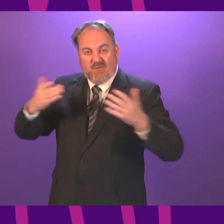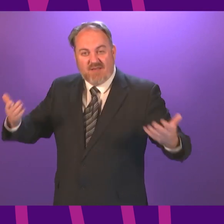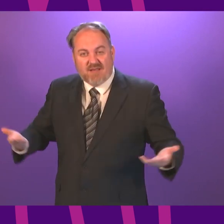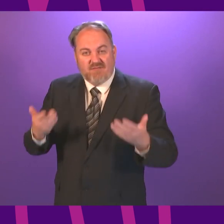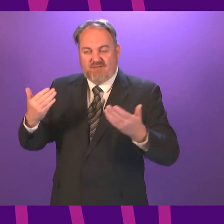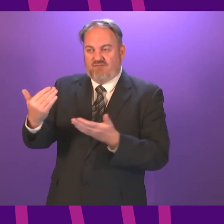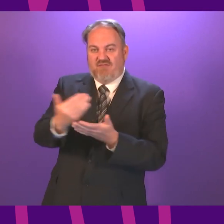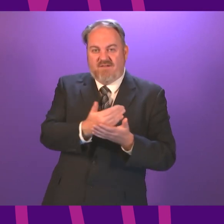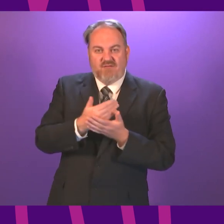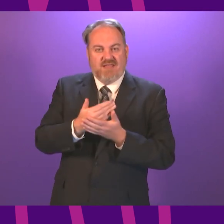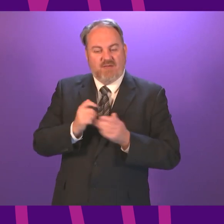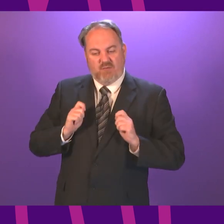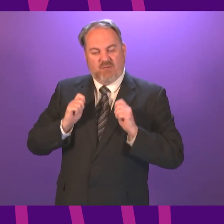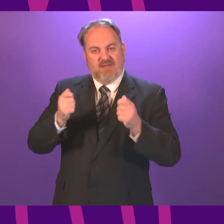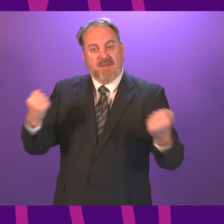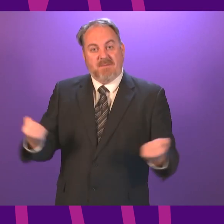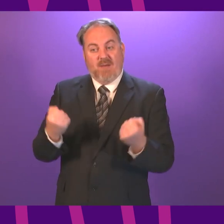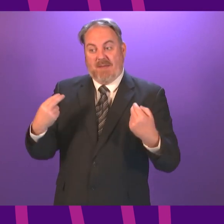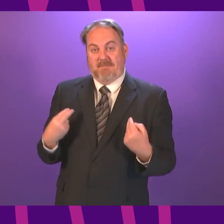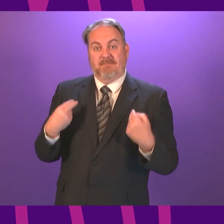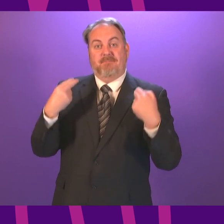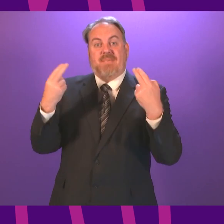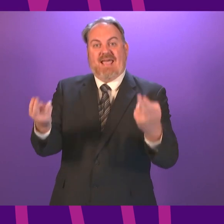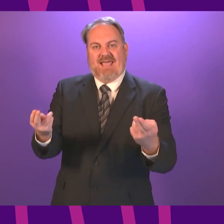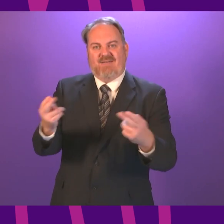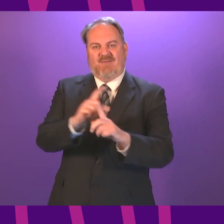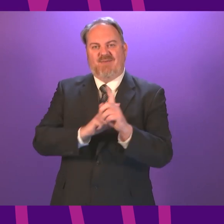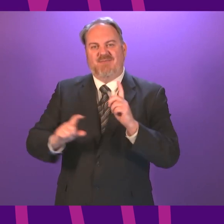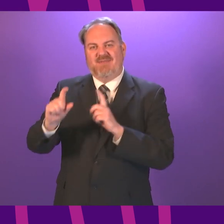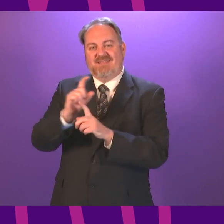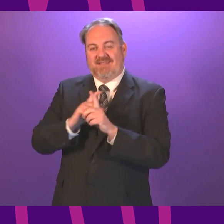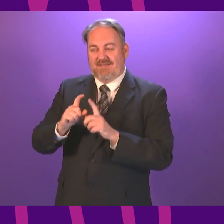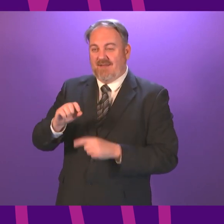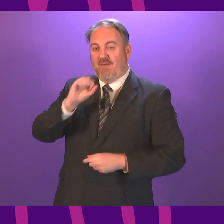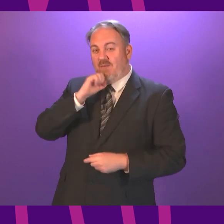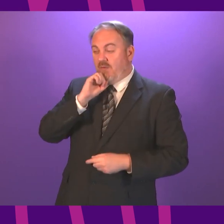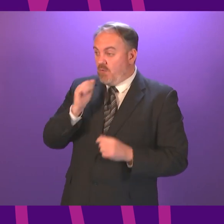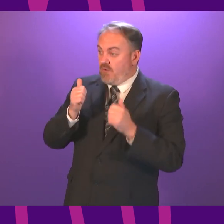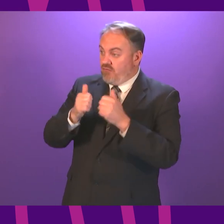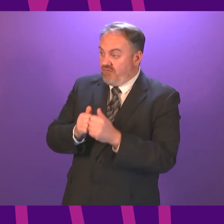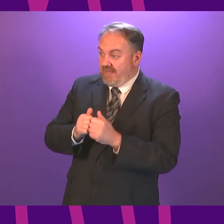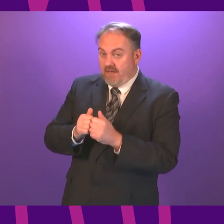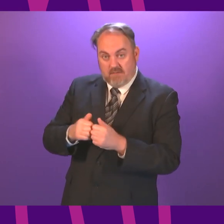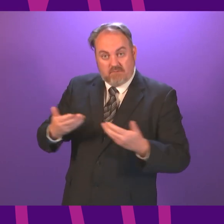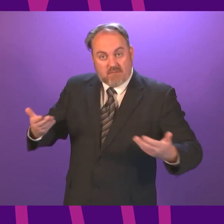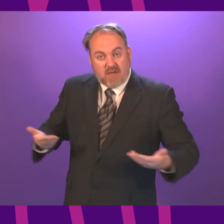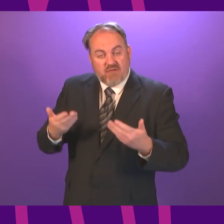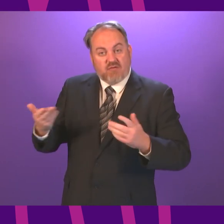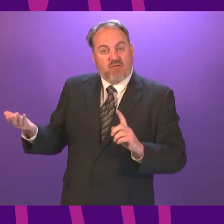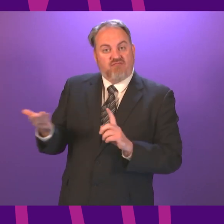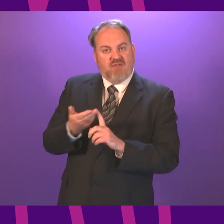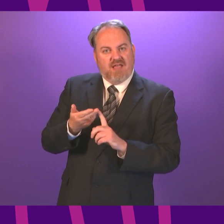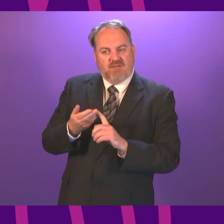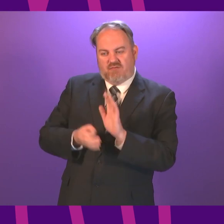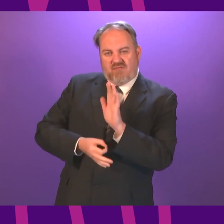power to our communities. So let me ask the First Minister. Will she agree to bring forward a right to recovery to tackle our